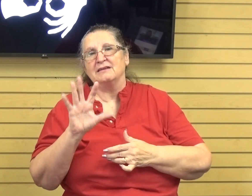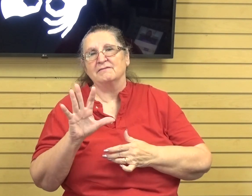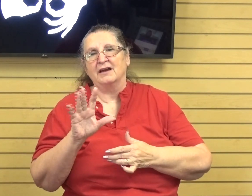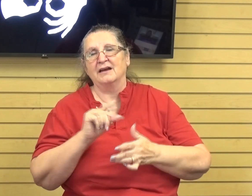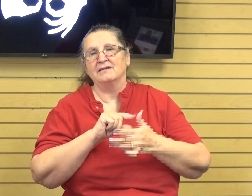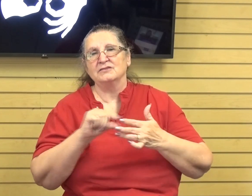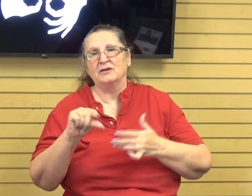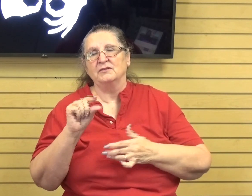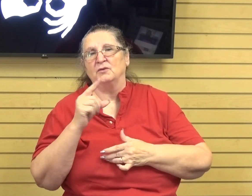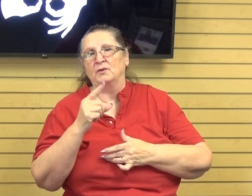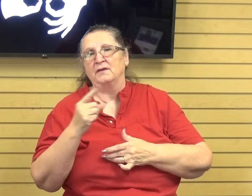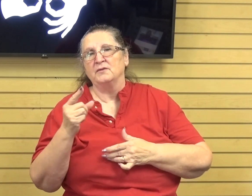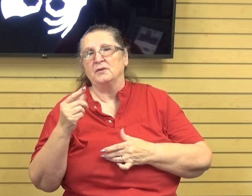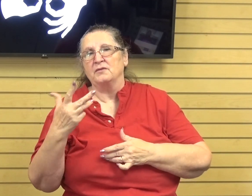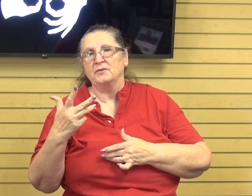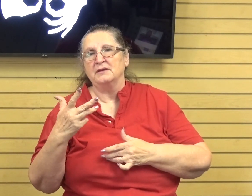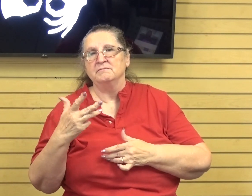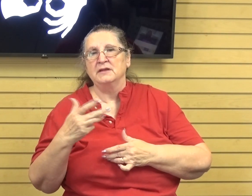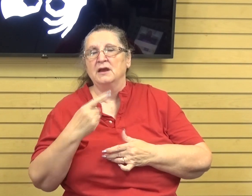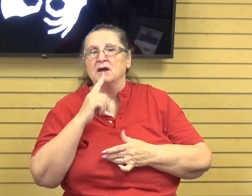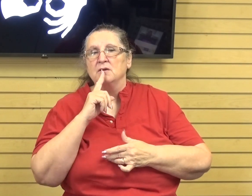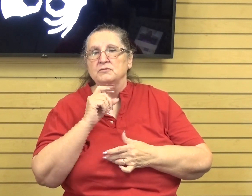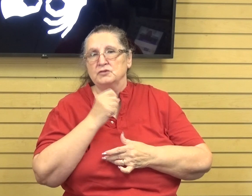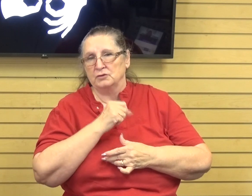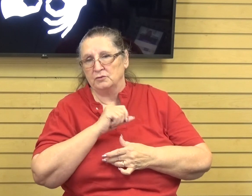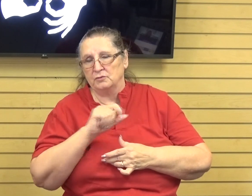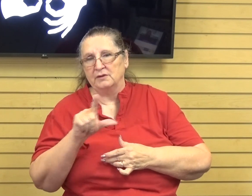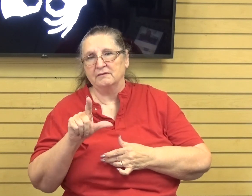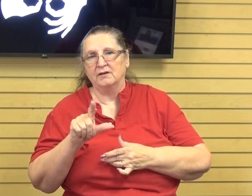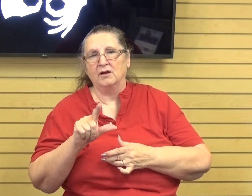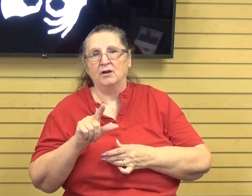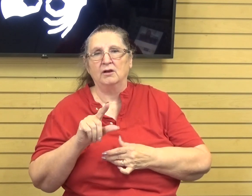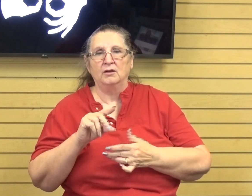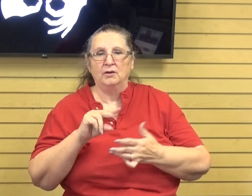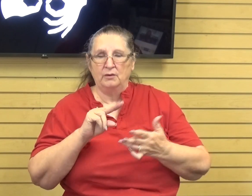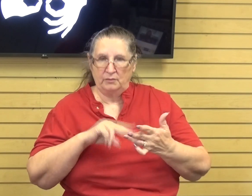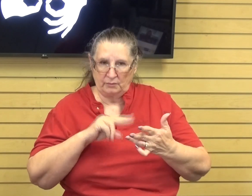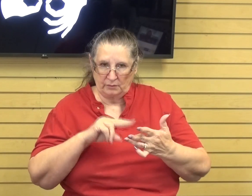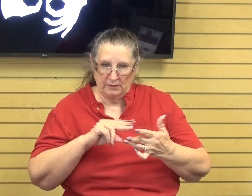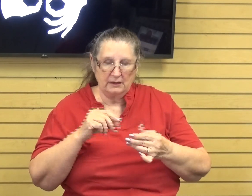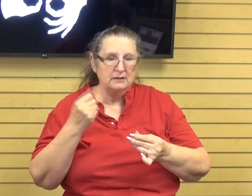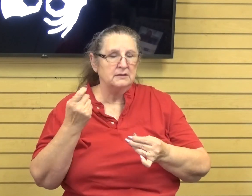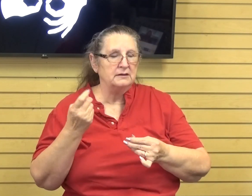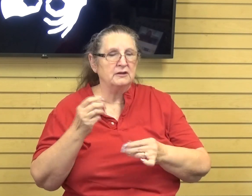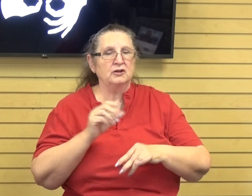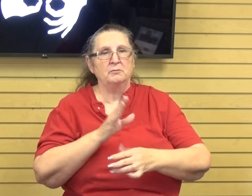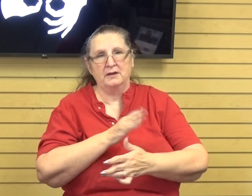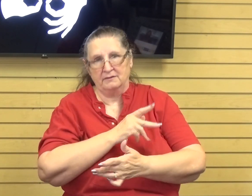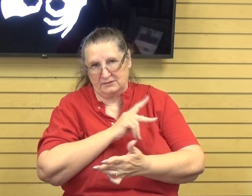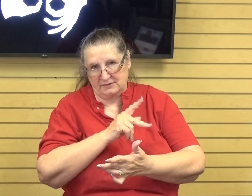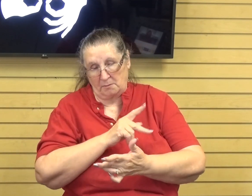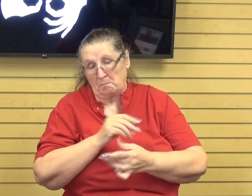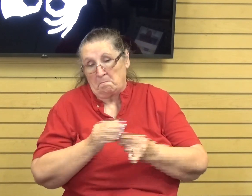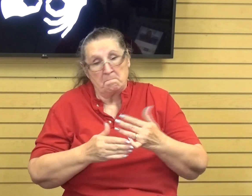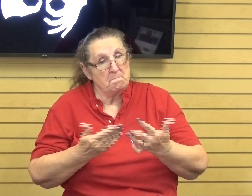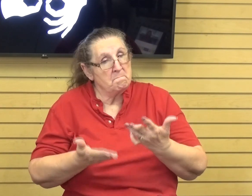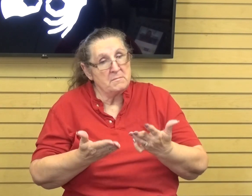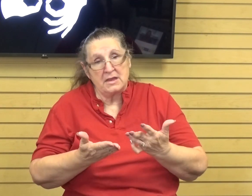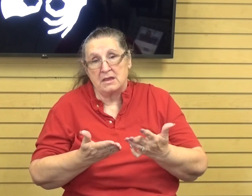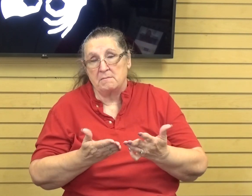And I'm sure most of us have read a few chapters of Psalms or you've read maybe all of them or even memorized a few, which